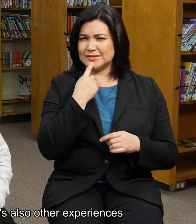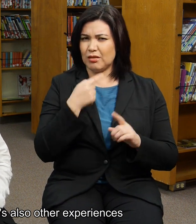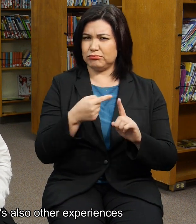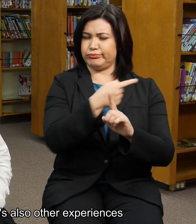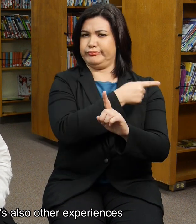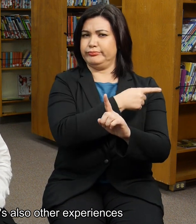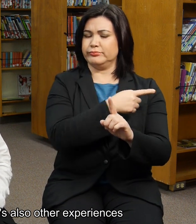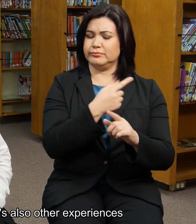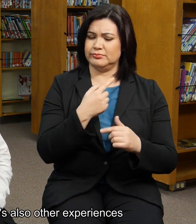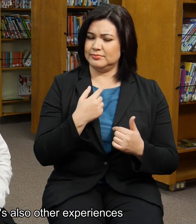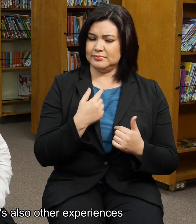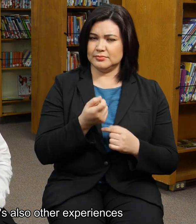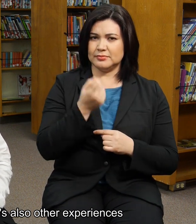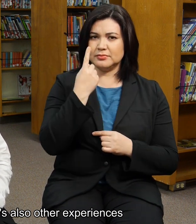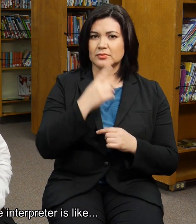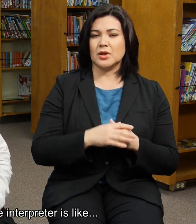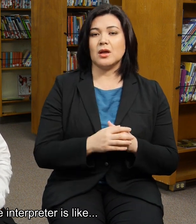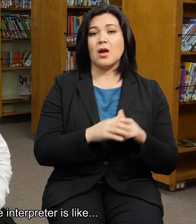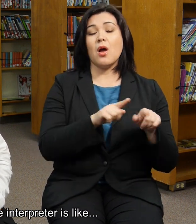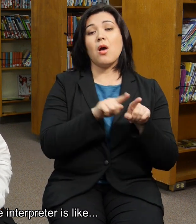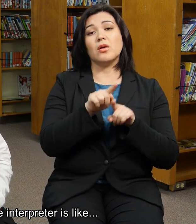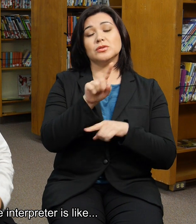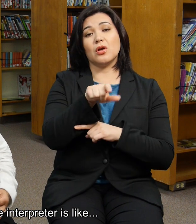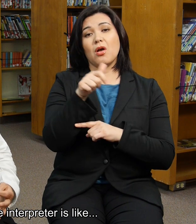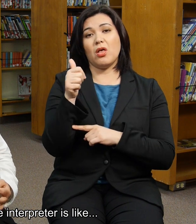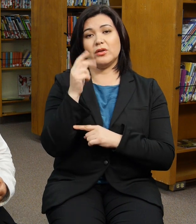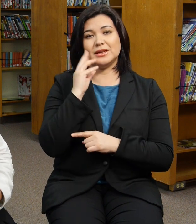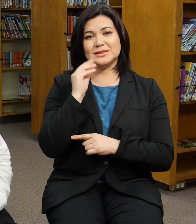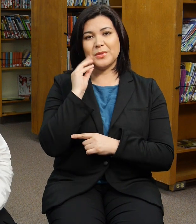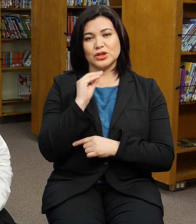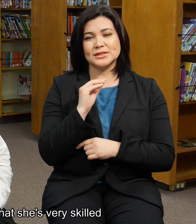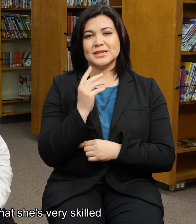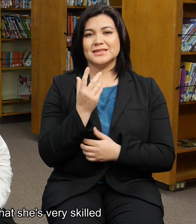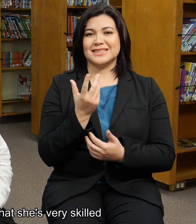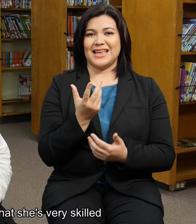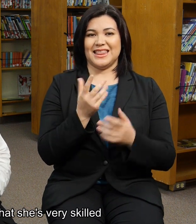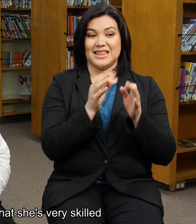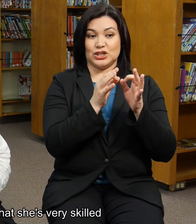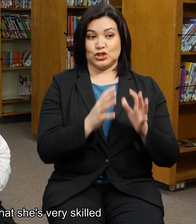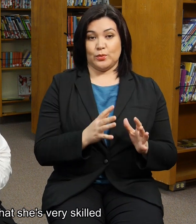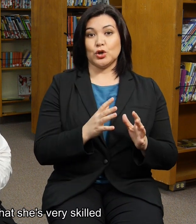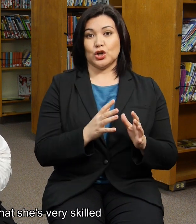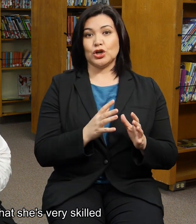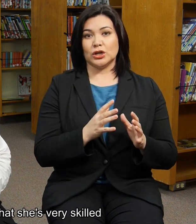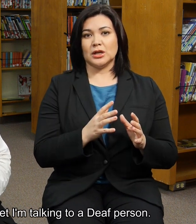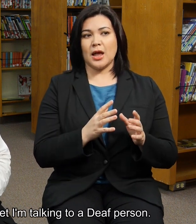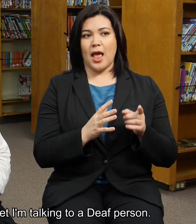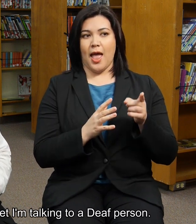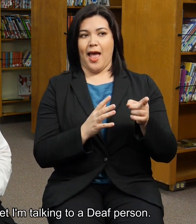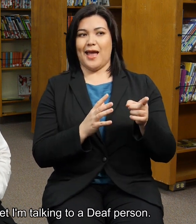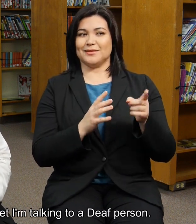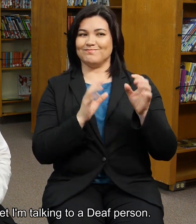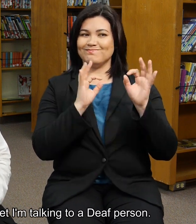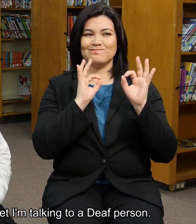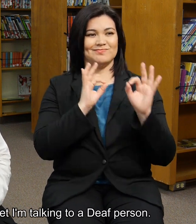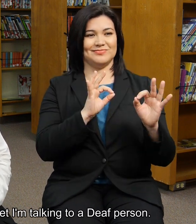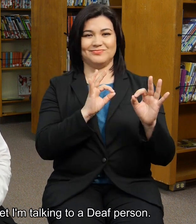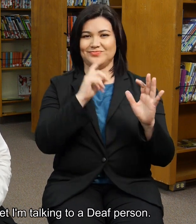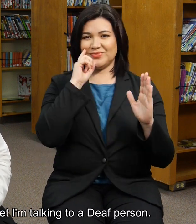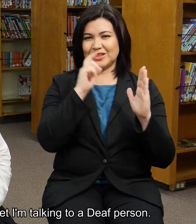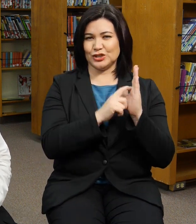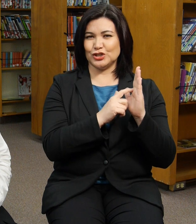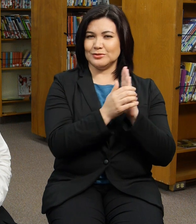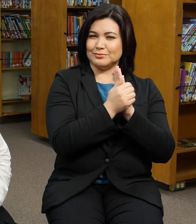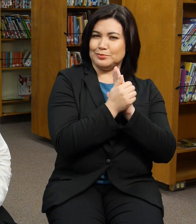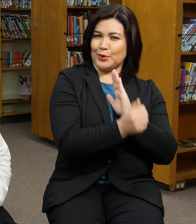other experiences where the interpreter is like, I can tell she's very skilled because I even forget I'm talking to a deaf